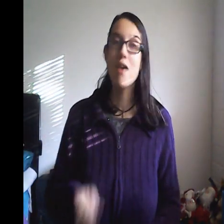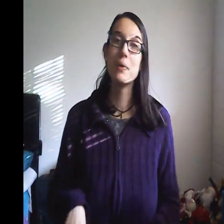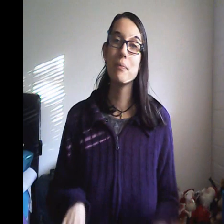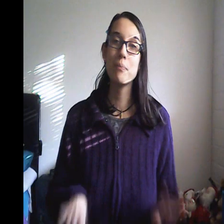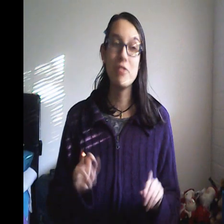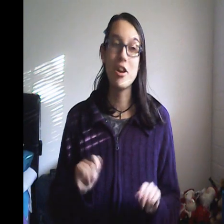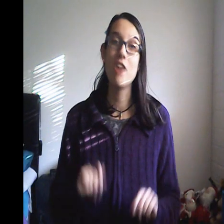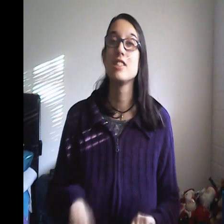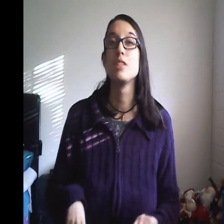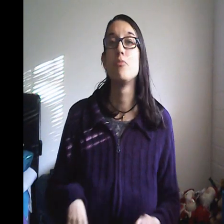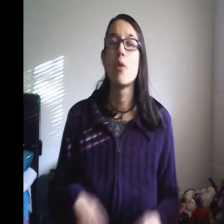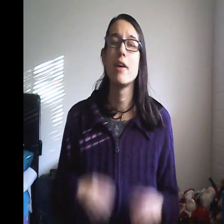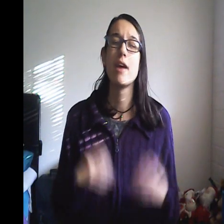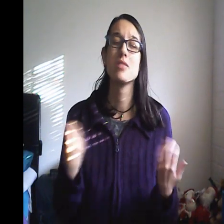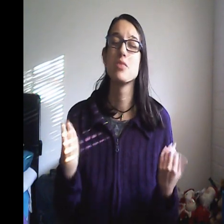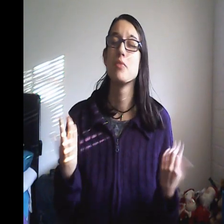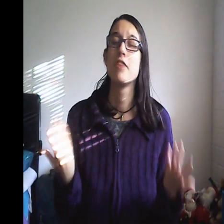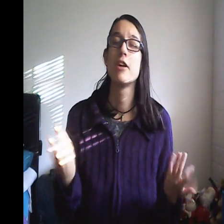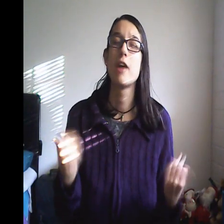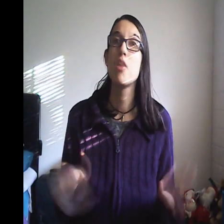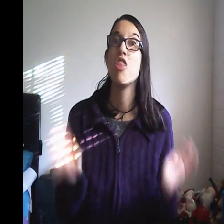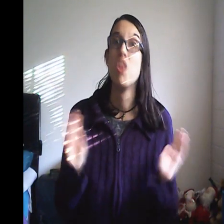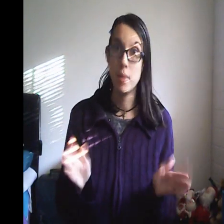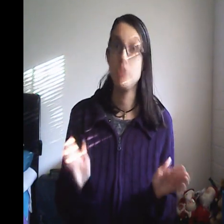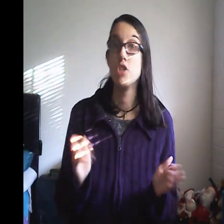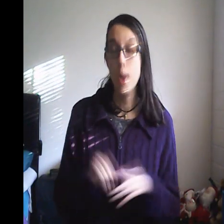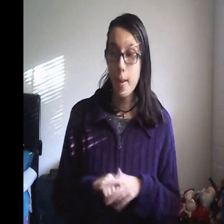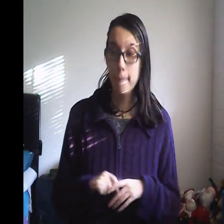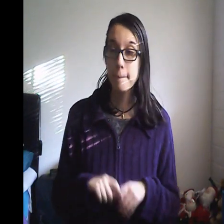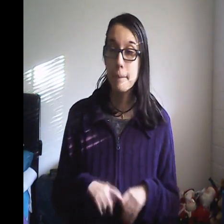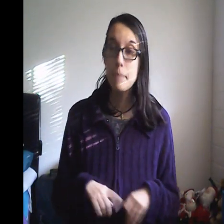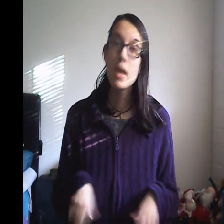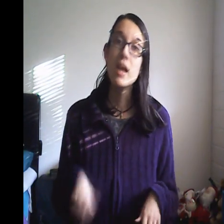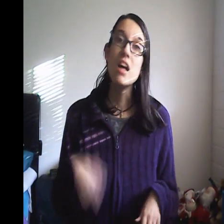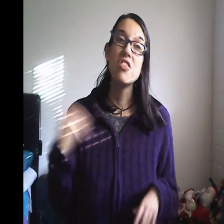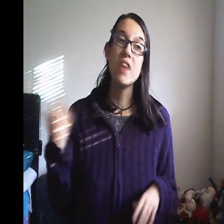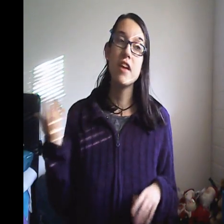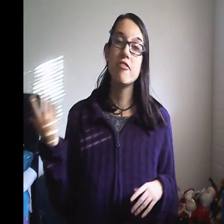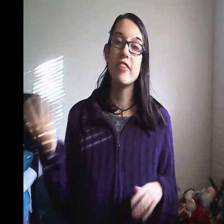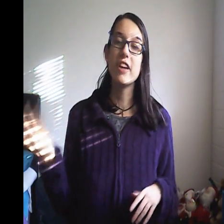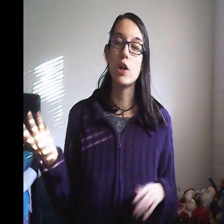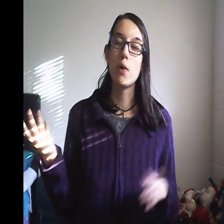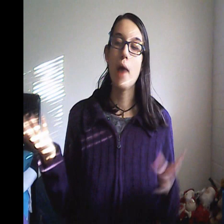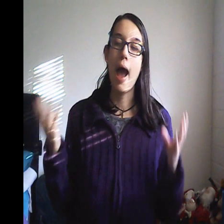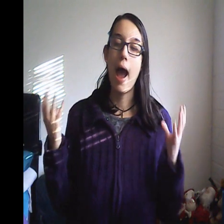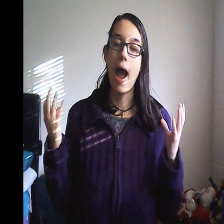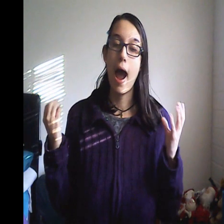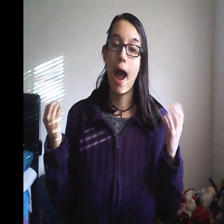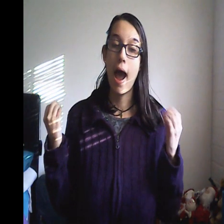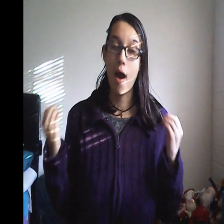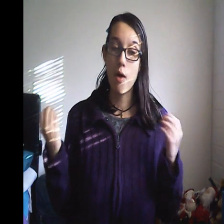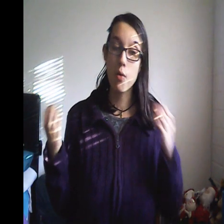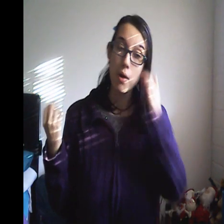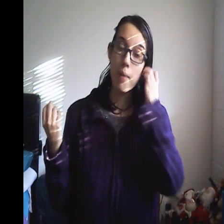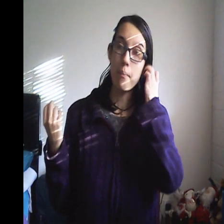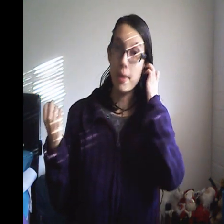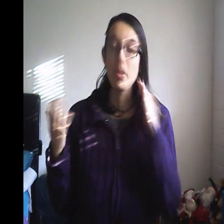on to step four. Now, once we've figured out the budget, then figure out how big an